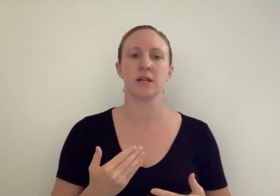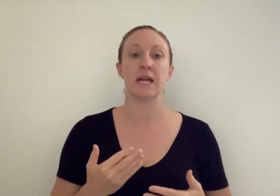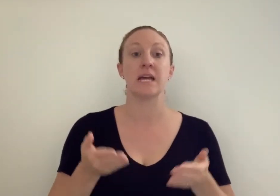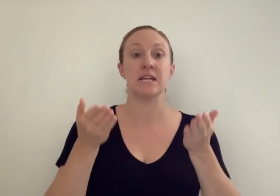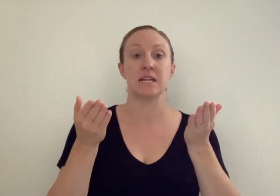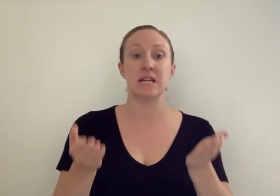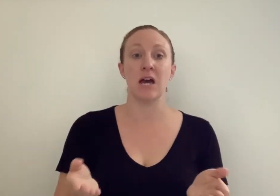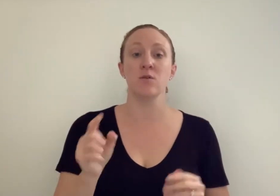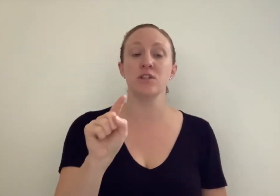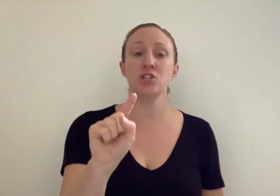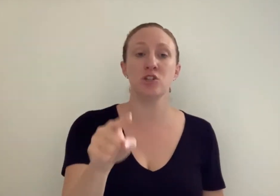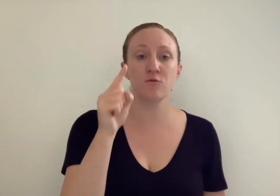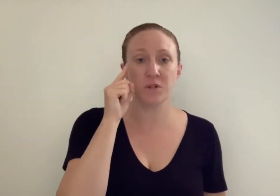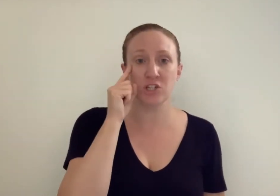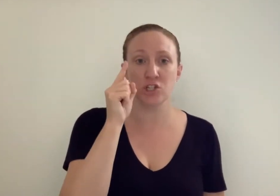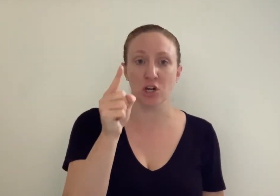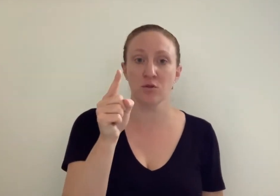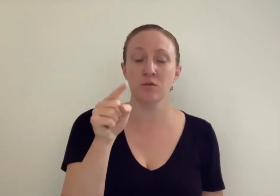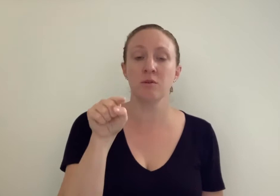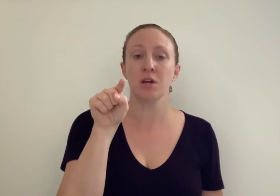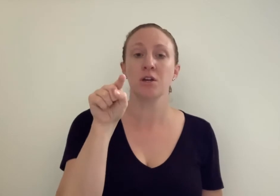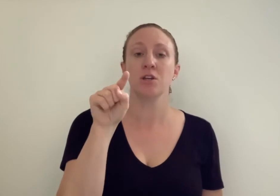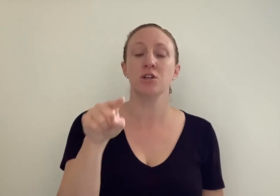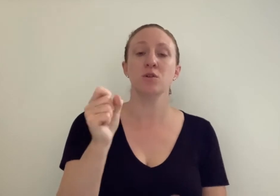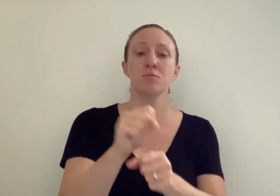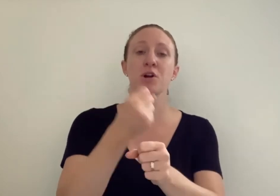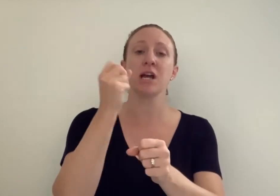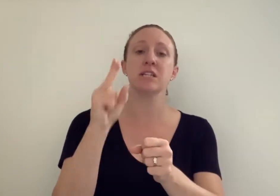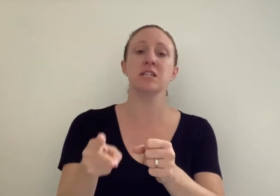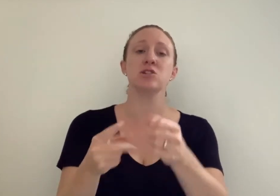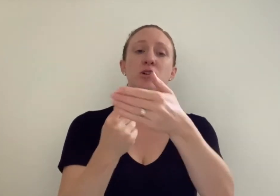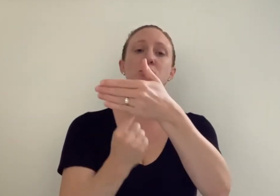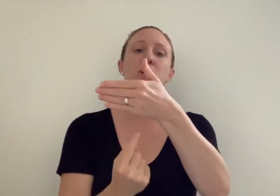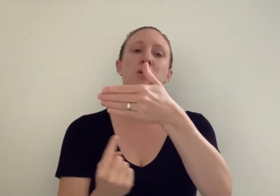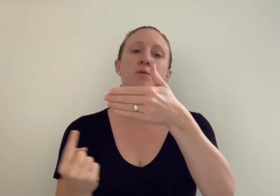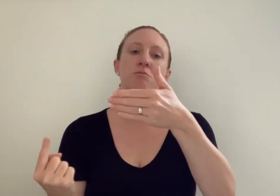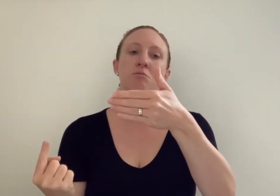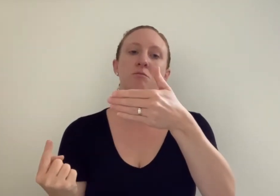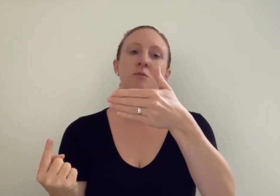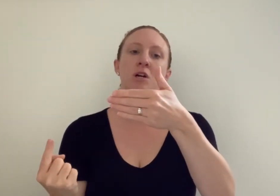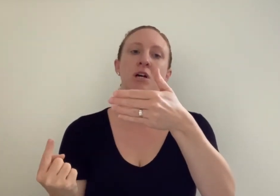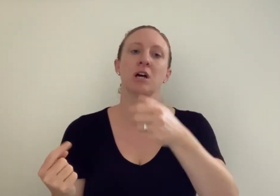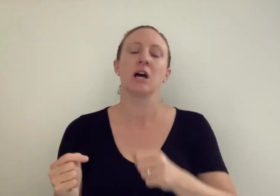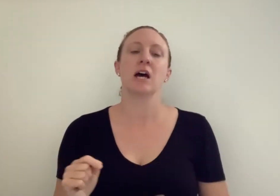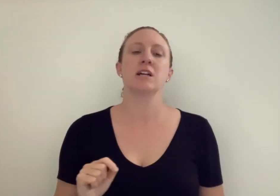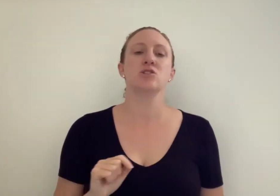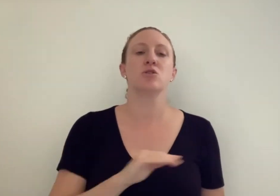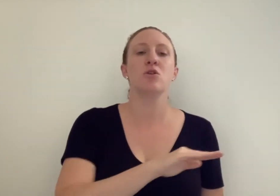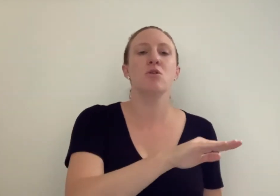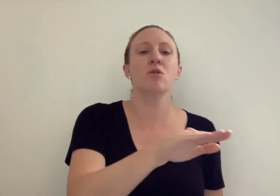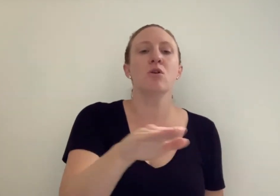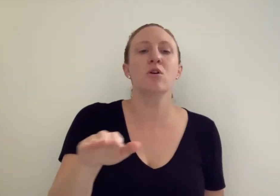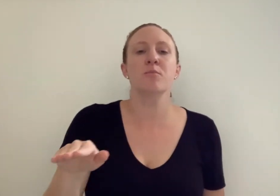Now that you've been shown, you can practice on your own. And you'll all be